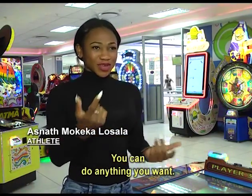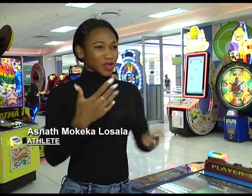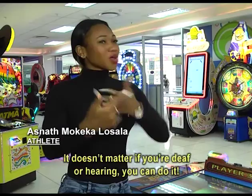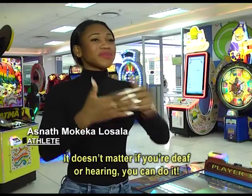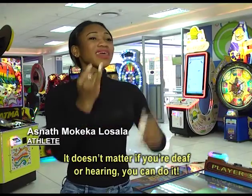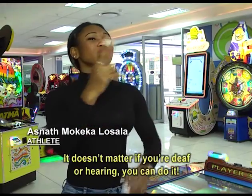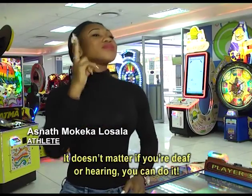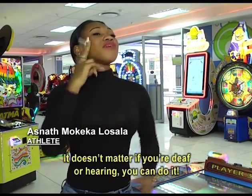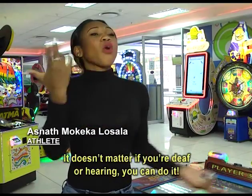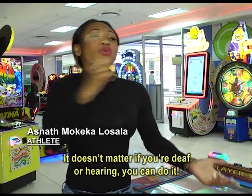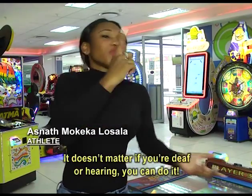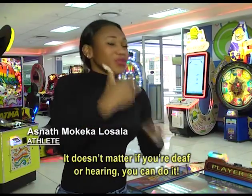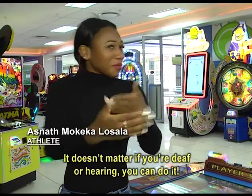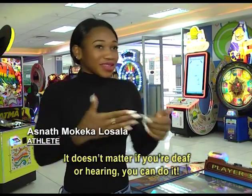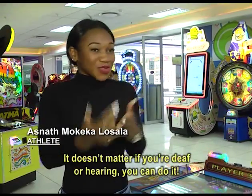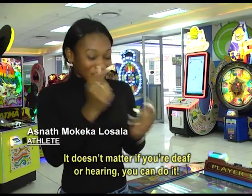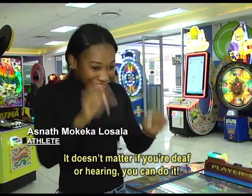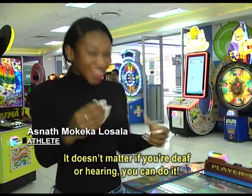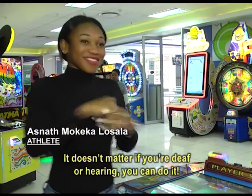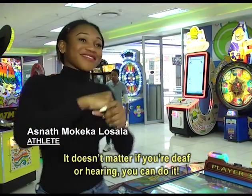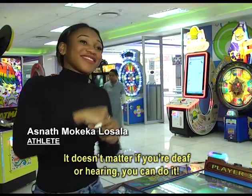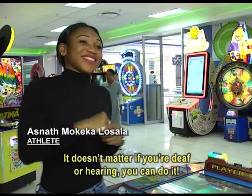It doesn't matter if you're deaf or hearing, you can do it.